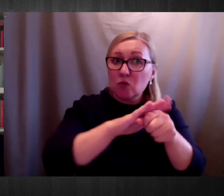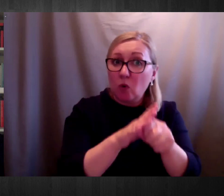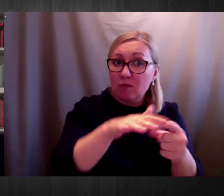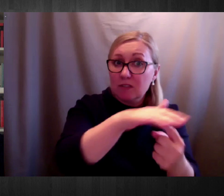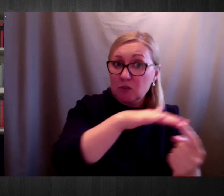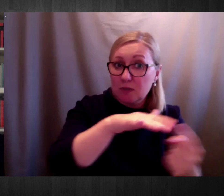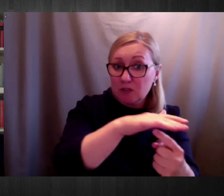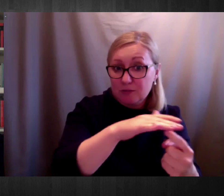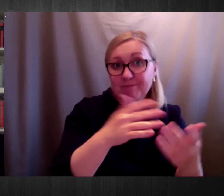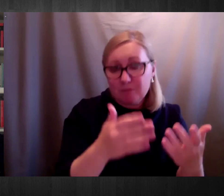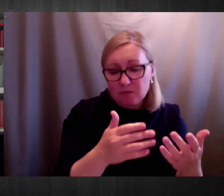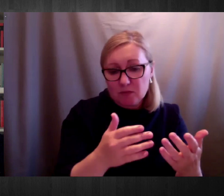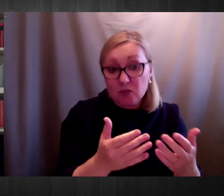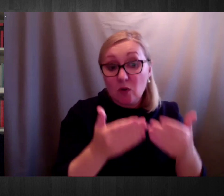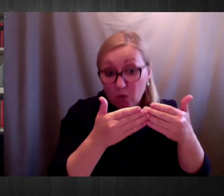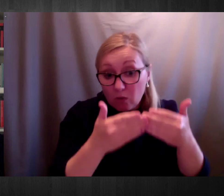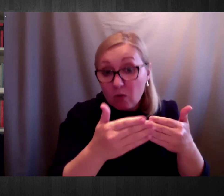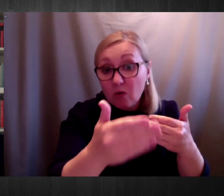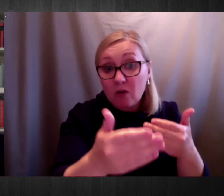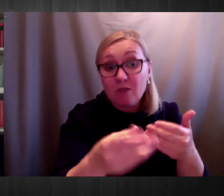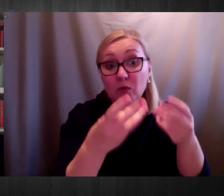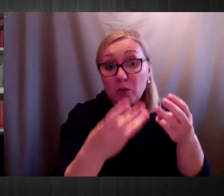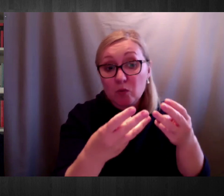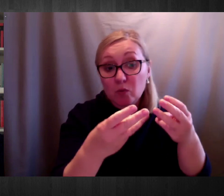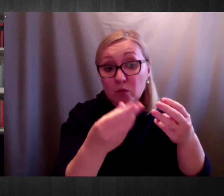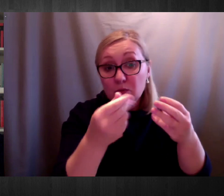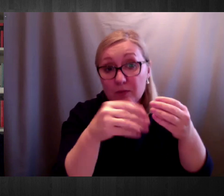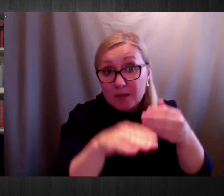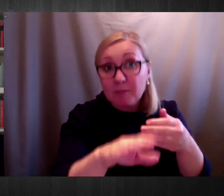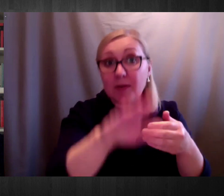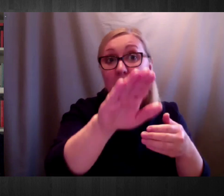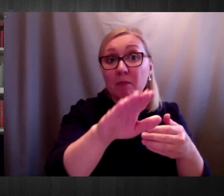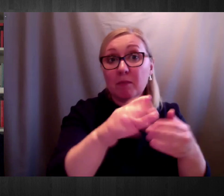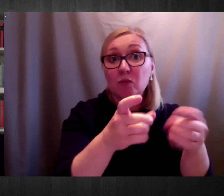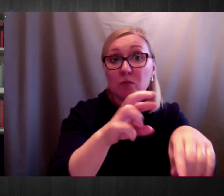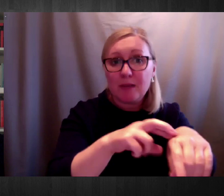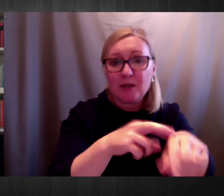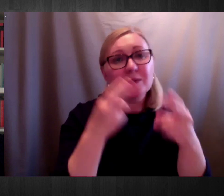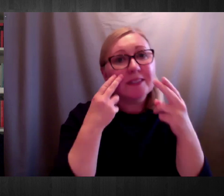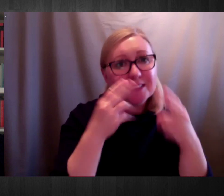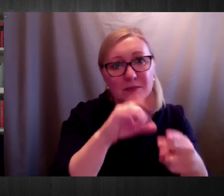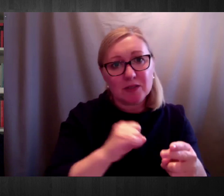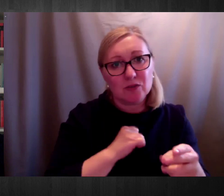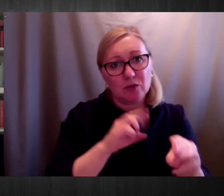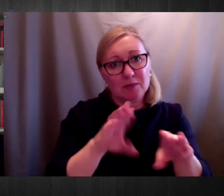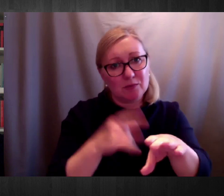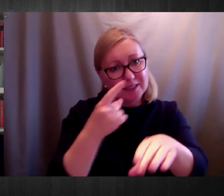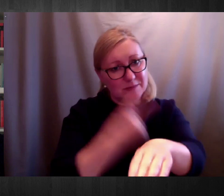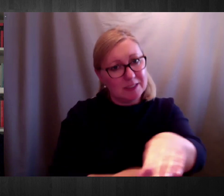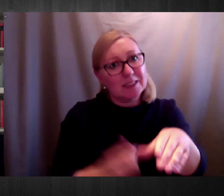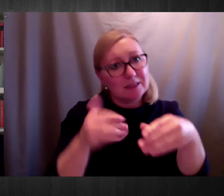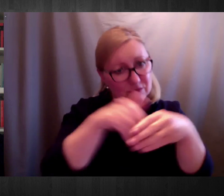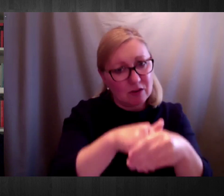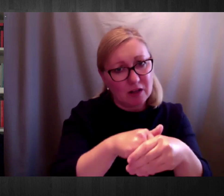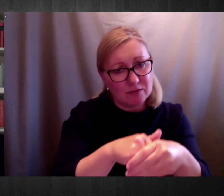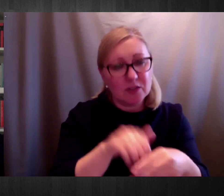inclusive of persons with disabilities. And that means assistive technology. That means the continuation of the support services, the continuation